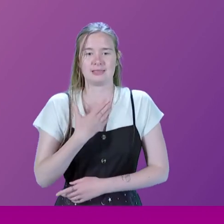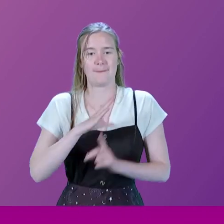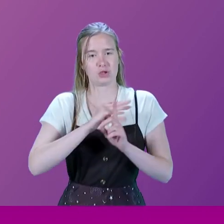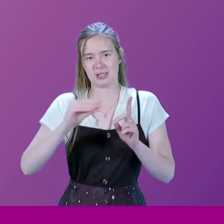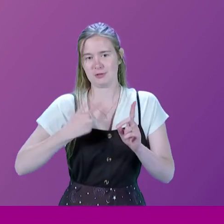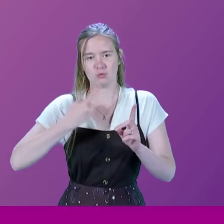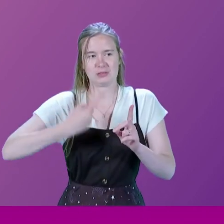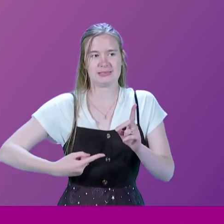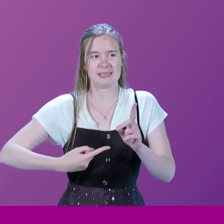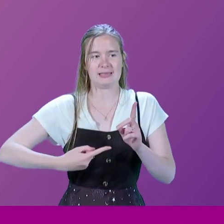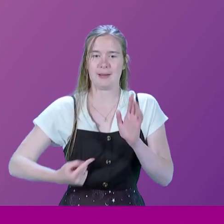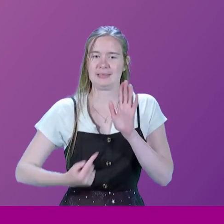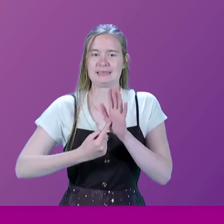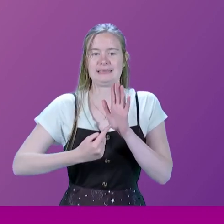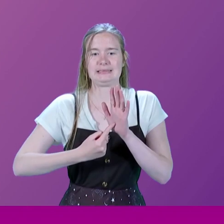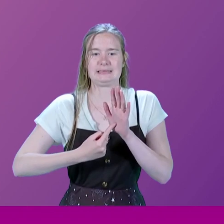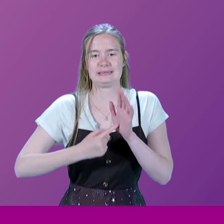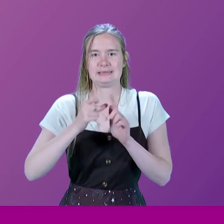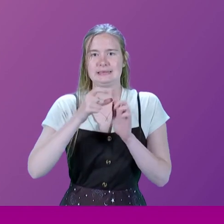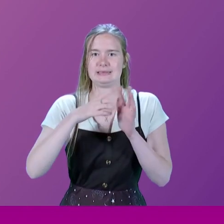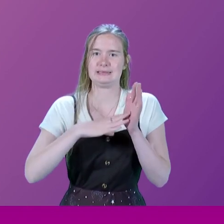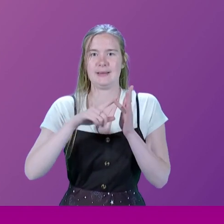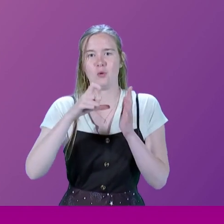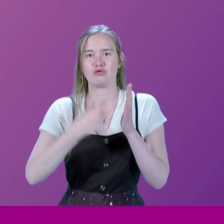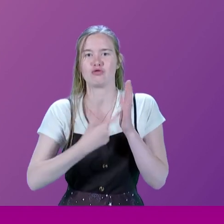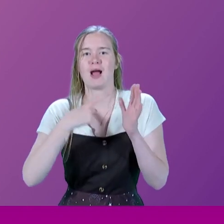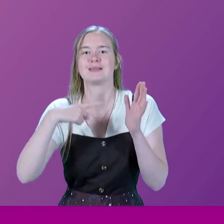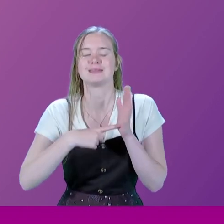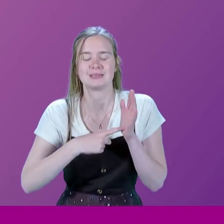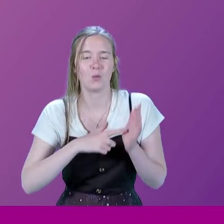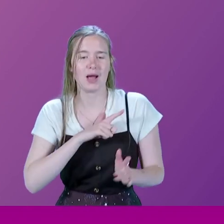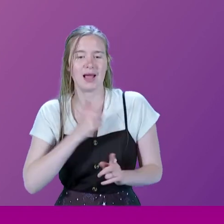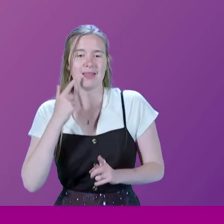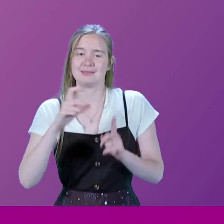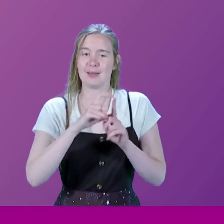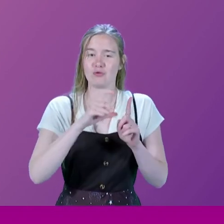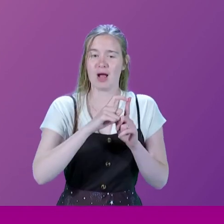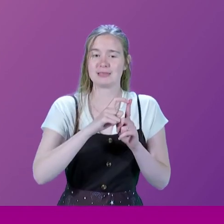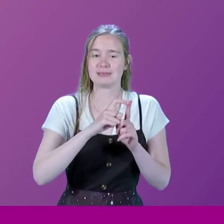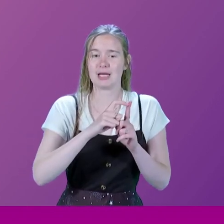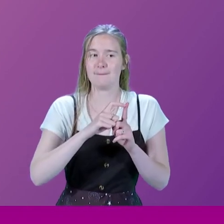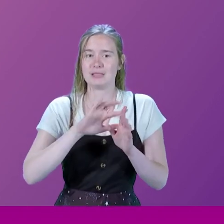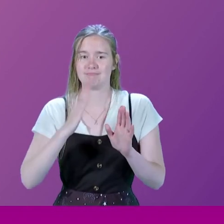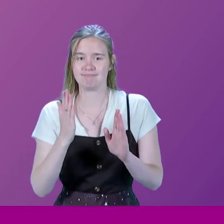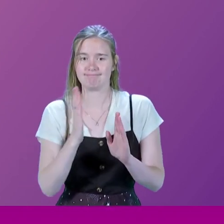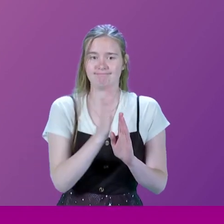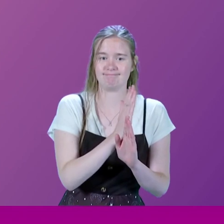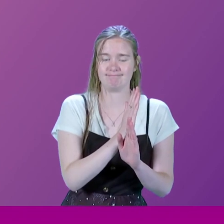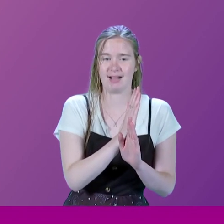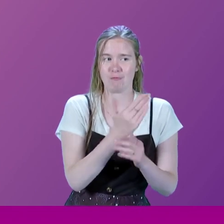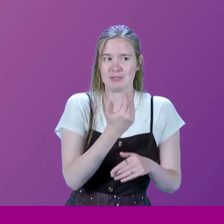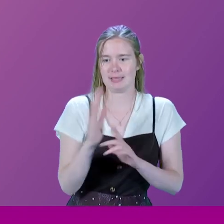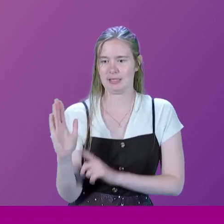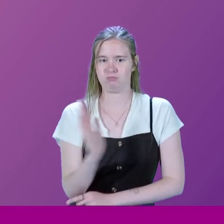tell you that I'm a keen Democrat, particularly as I think the Democrats have moved a long way to the left in recent